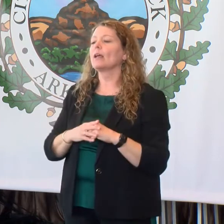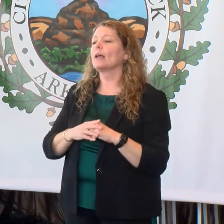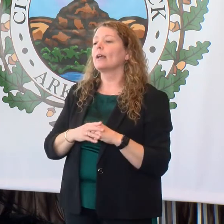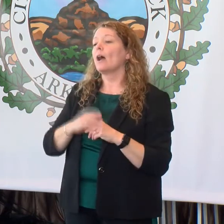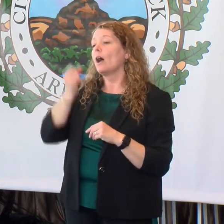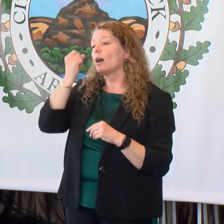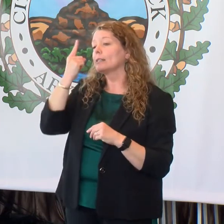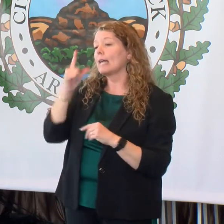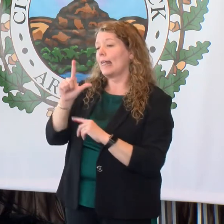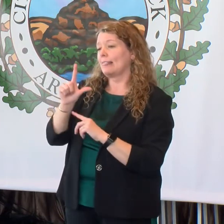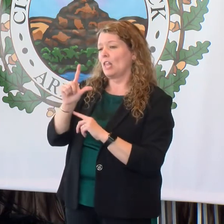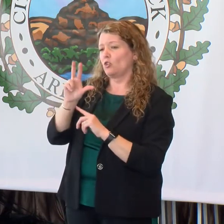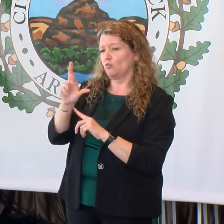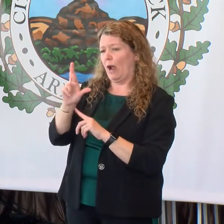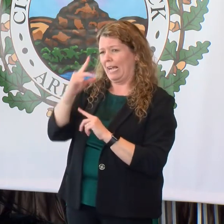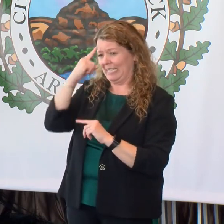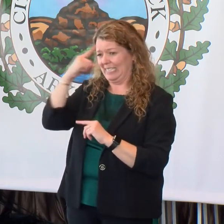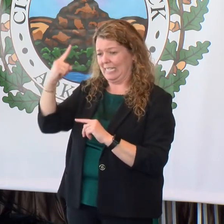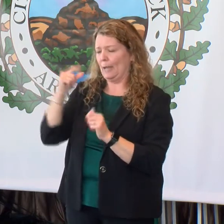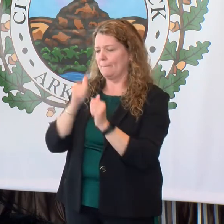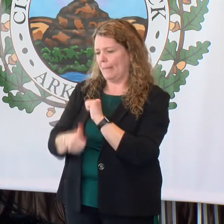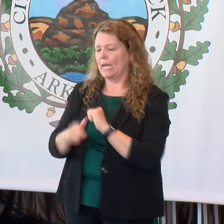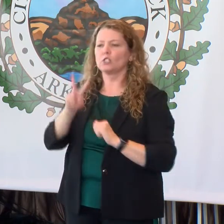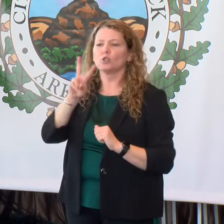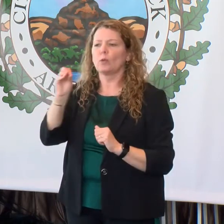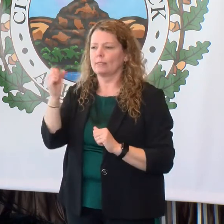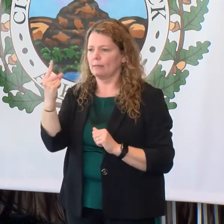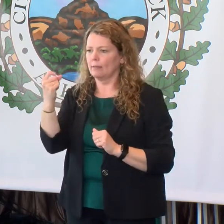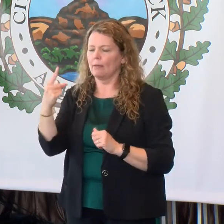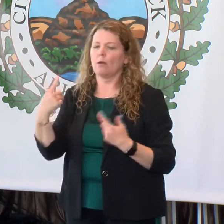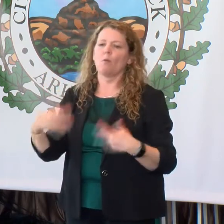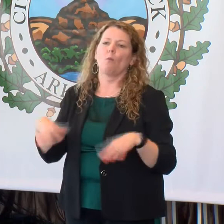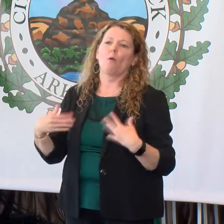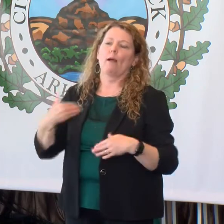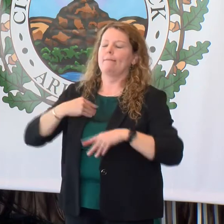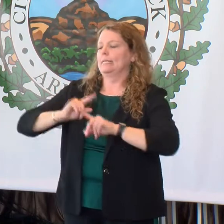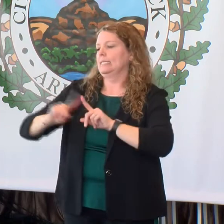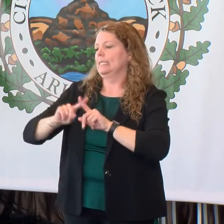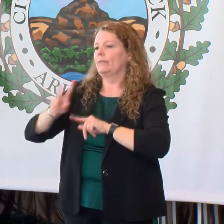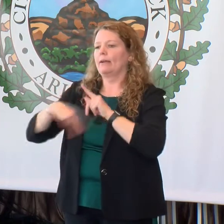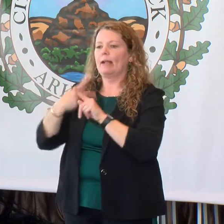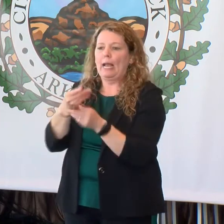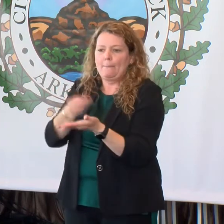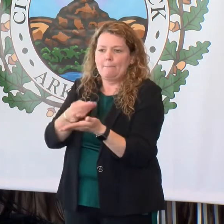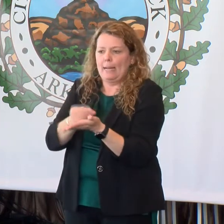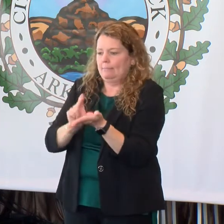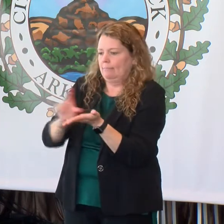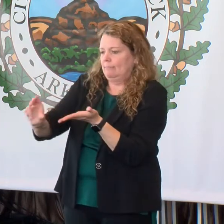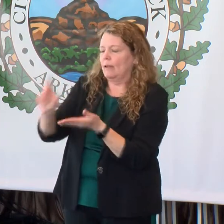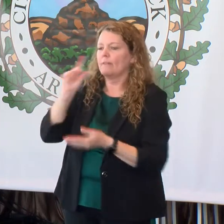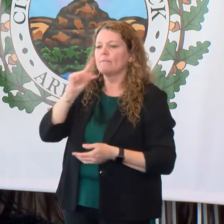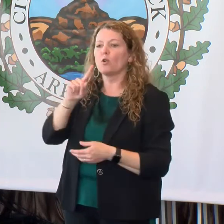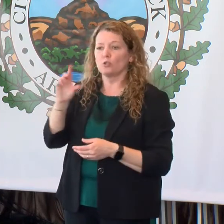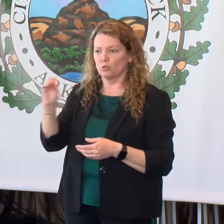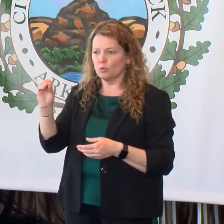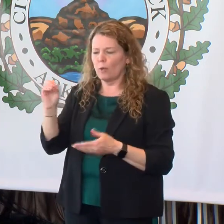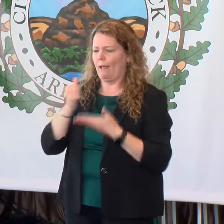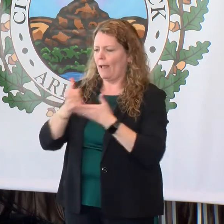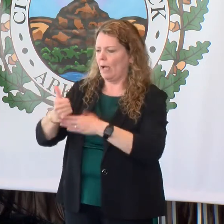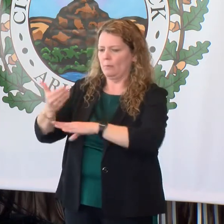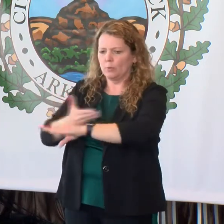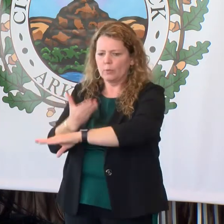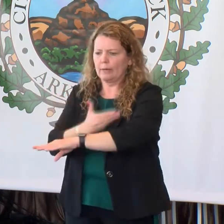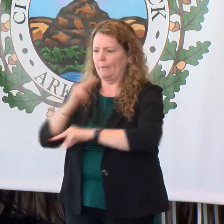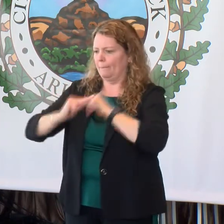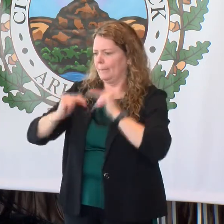Rock CENT, which was passed in 2011, provided a lot of very important funding for our zoo. It helped us to renovate and to